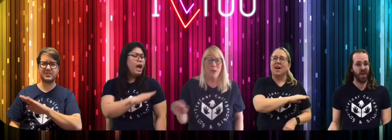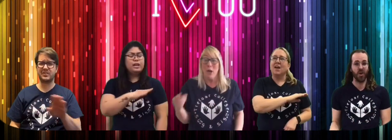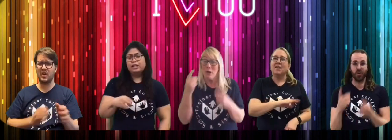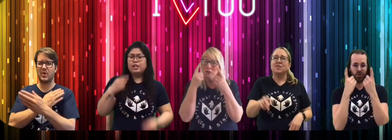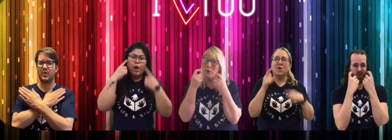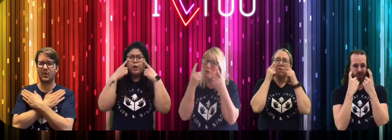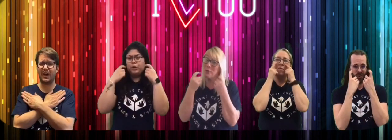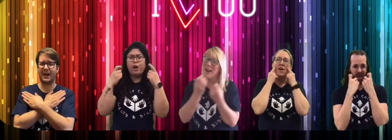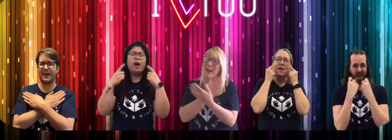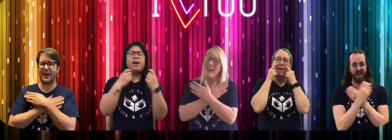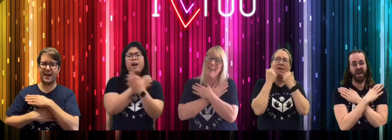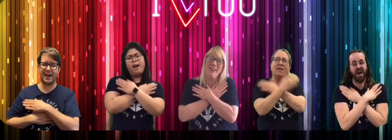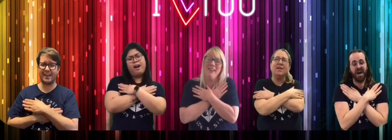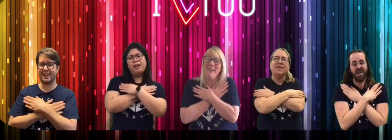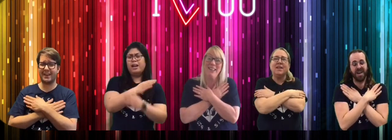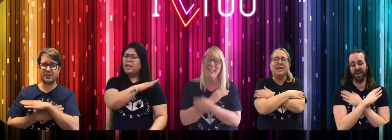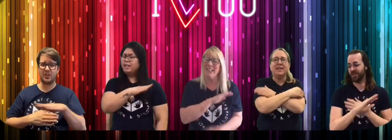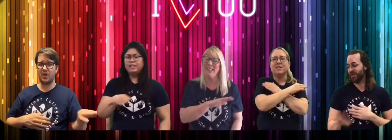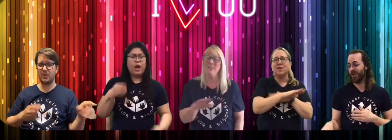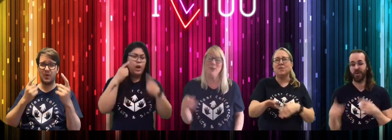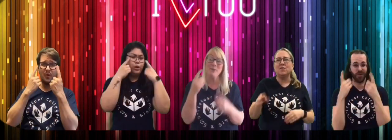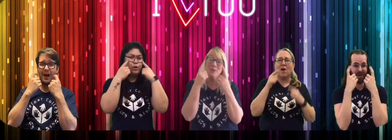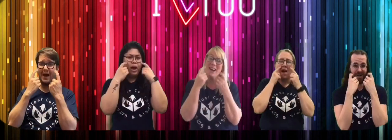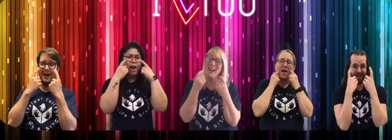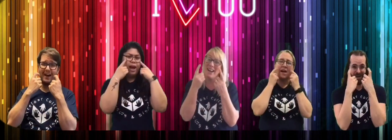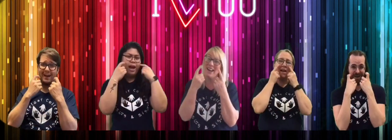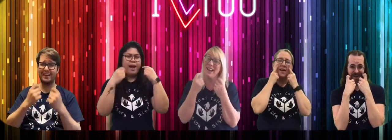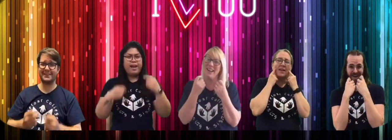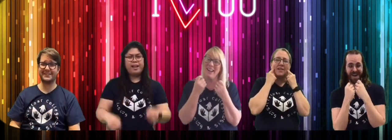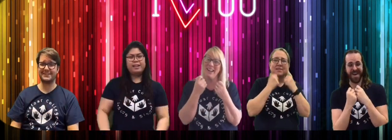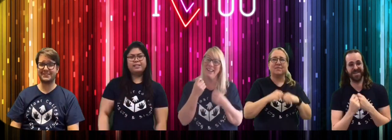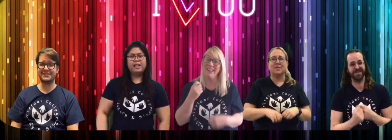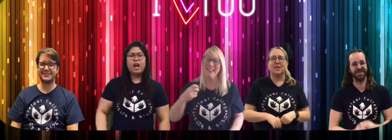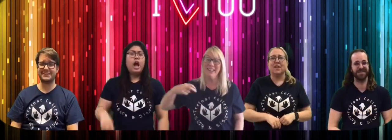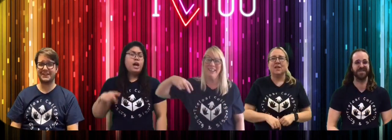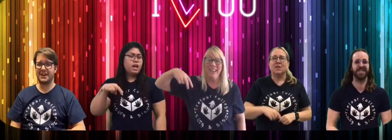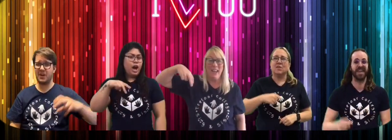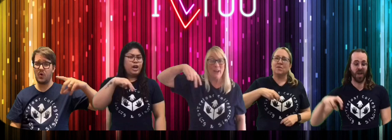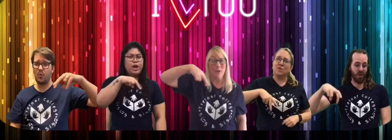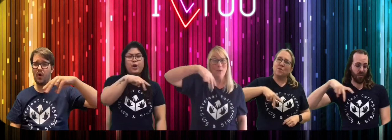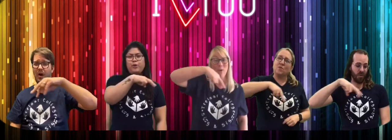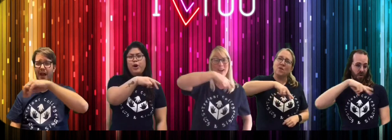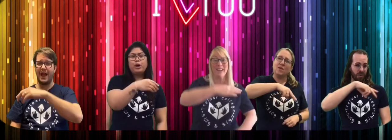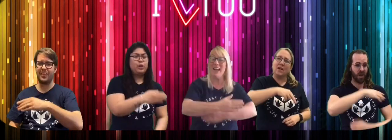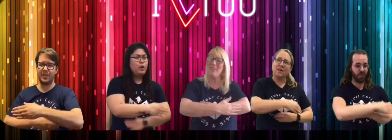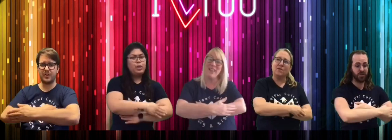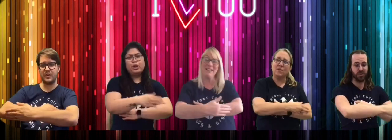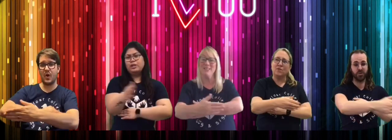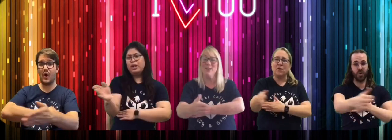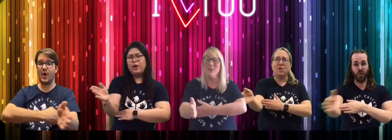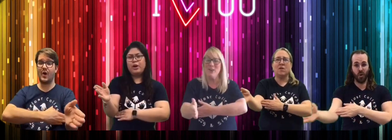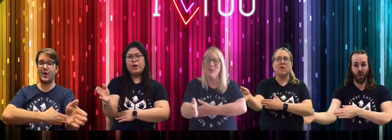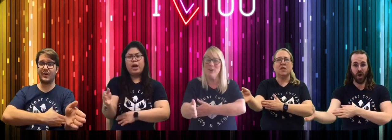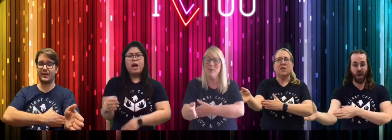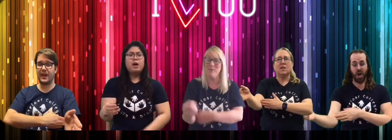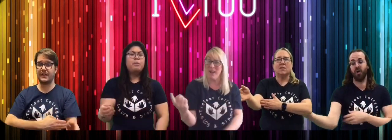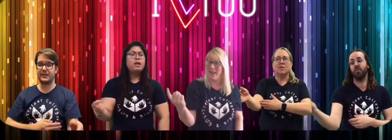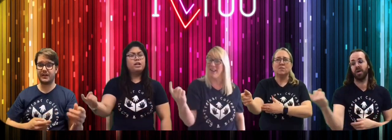Don't cry, honey, don't cry. Gonna walk out the door, but